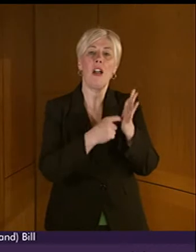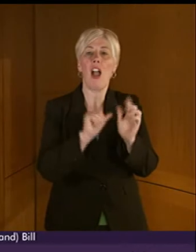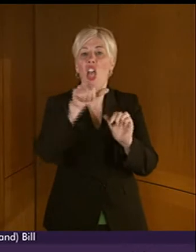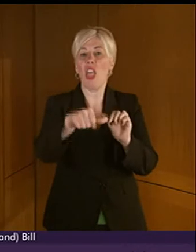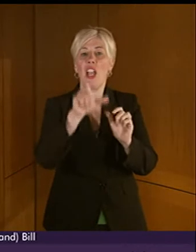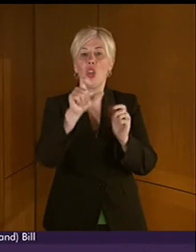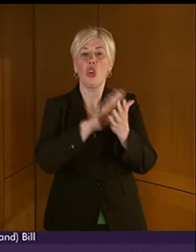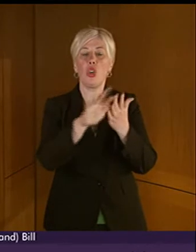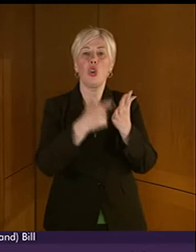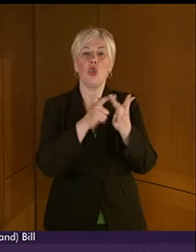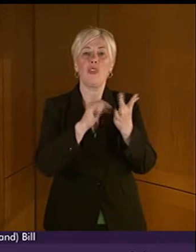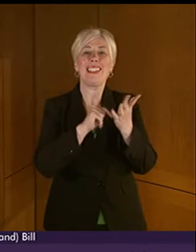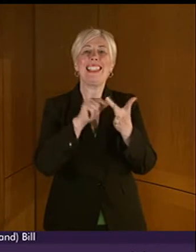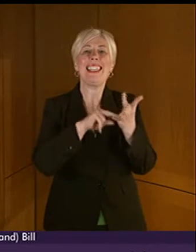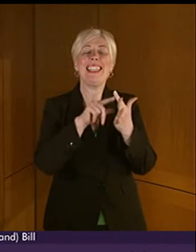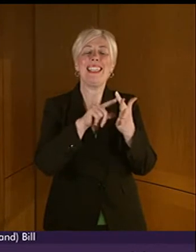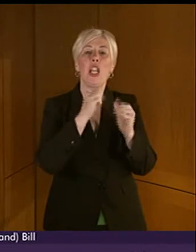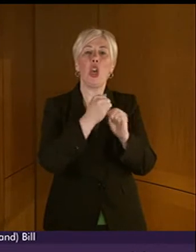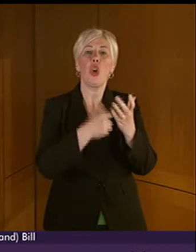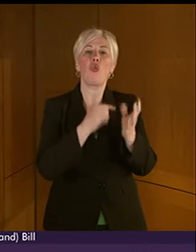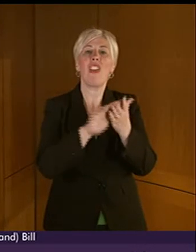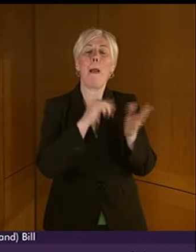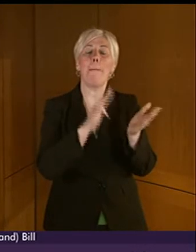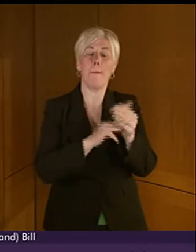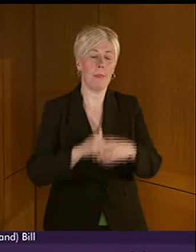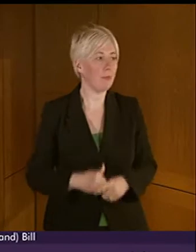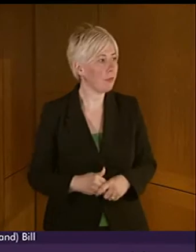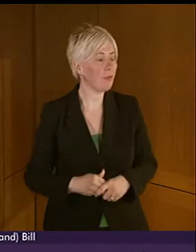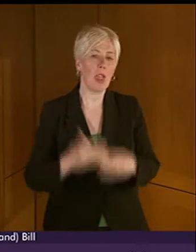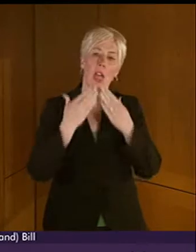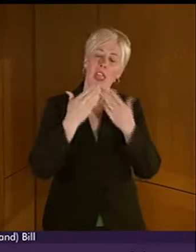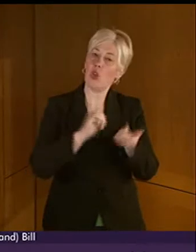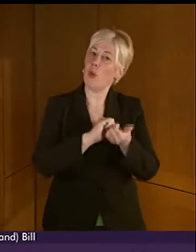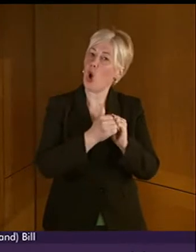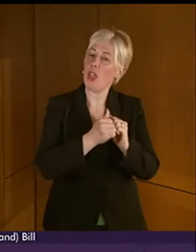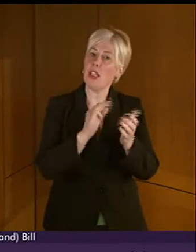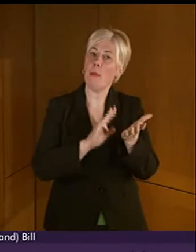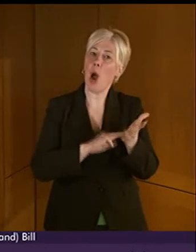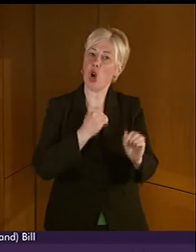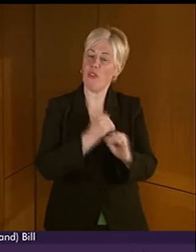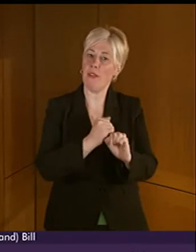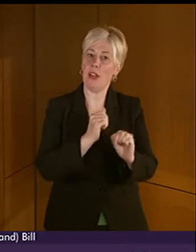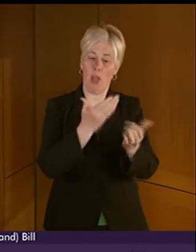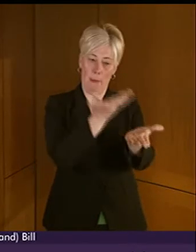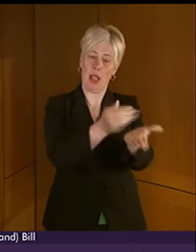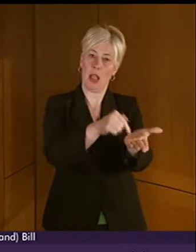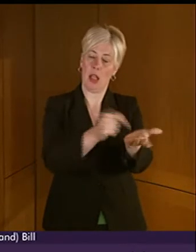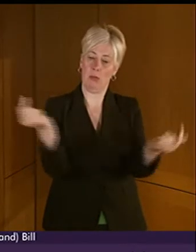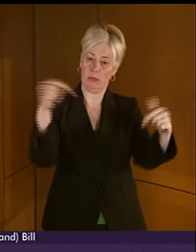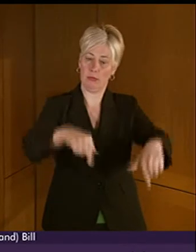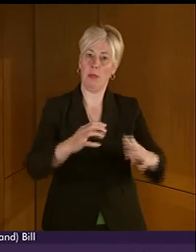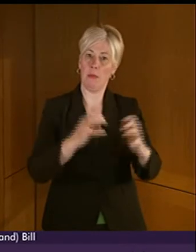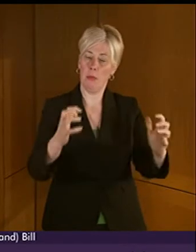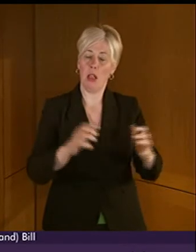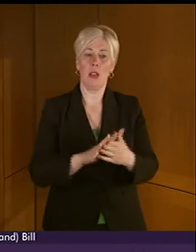Thank you, presiding officer. I would like to thank my colleague Mark Griffin for bringing this bill to Parliament. It relates to an